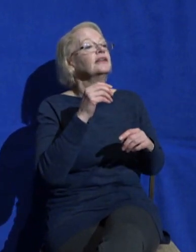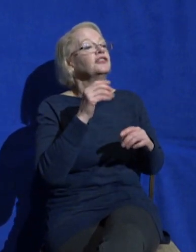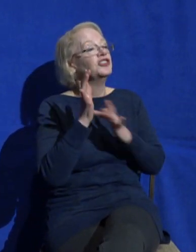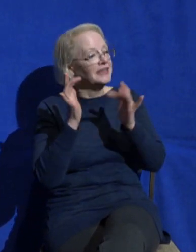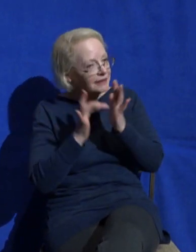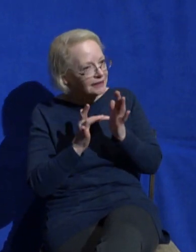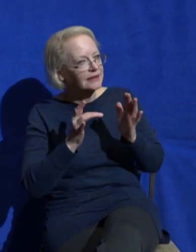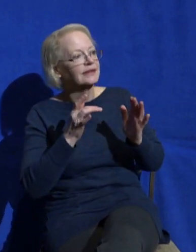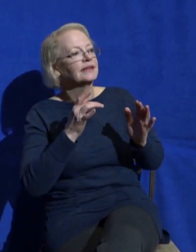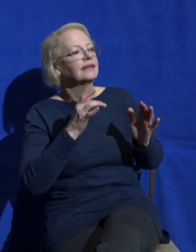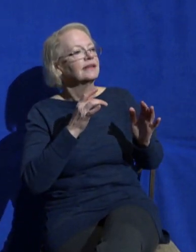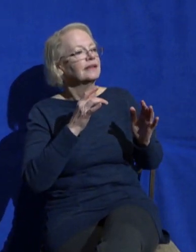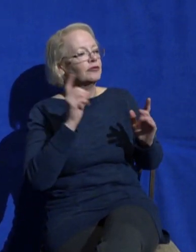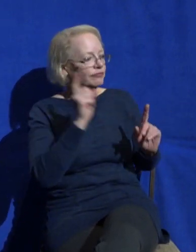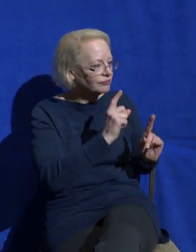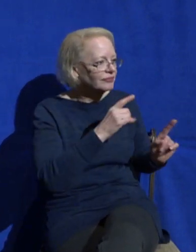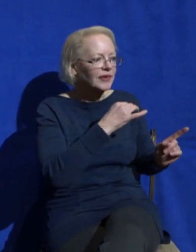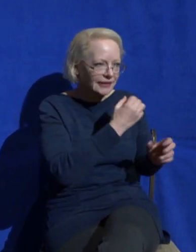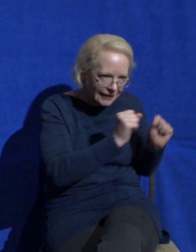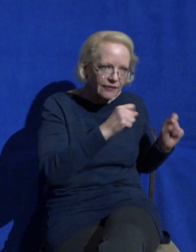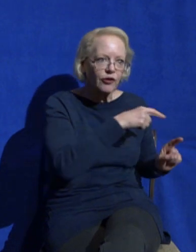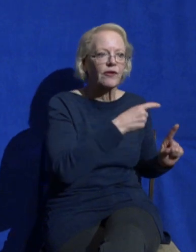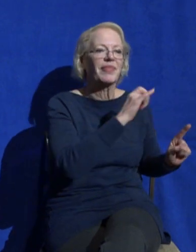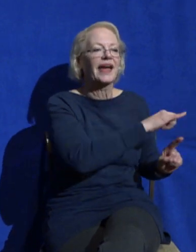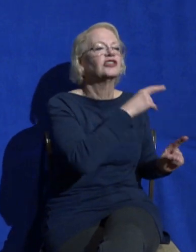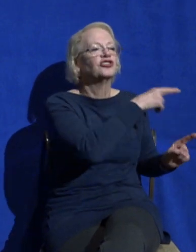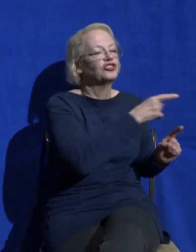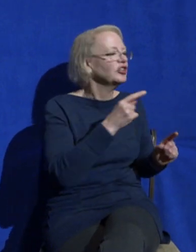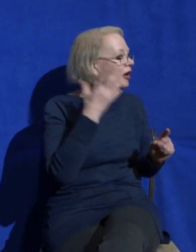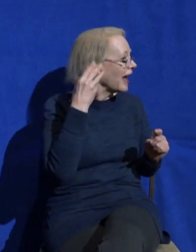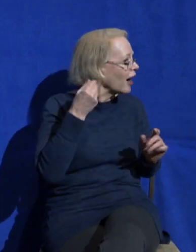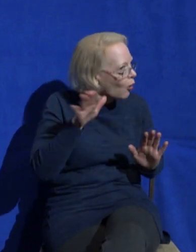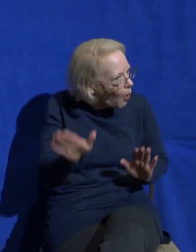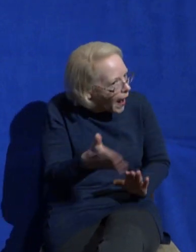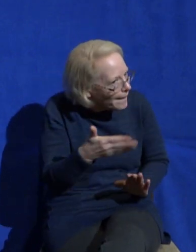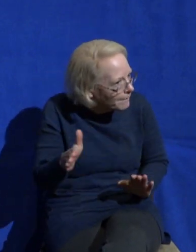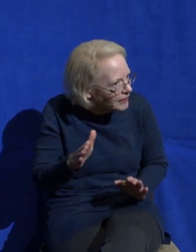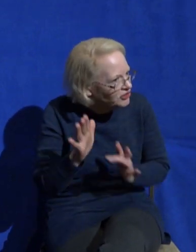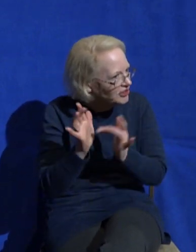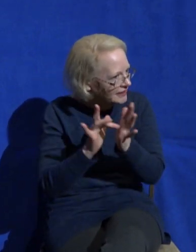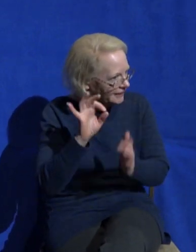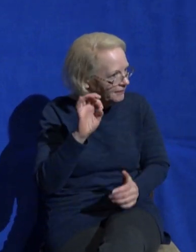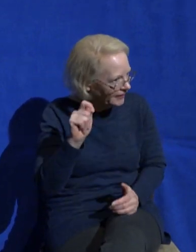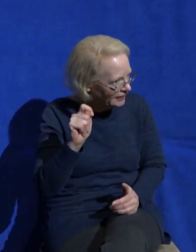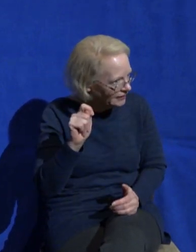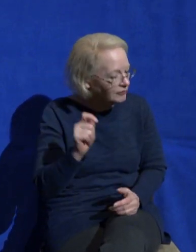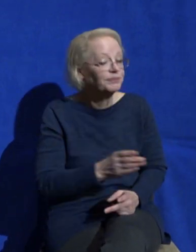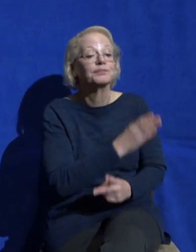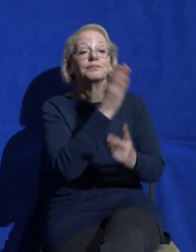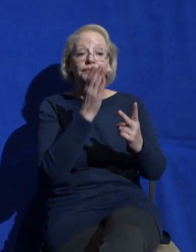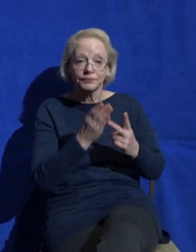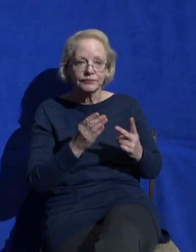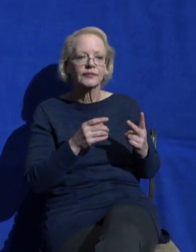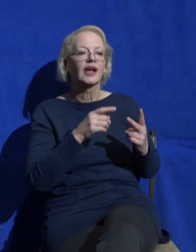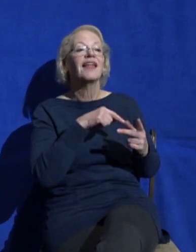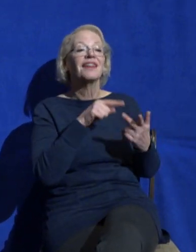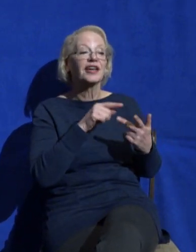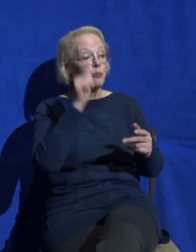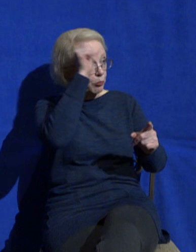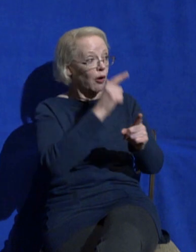at Jesus' feet after her brother Lazarus dies. And you remember later on, Lazarus, Jesus raises Lazarus